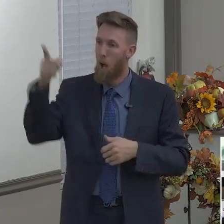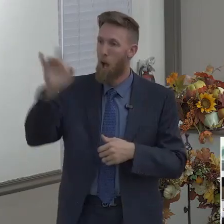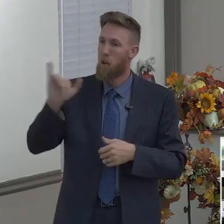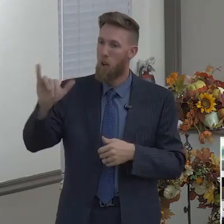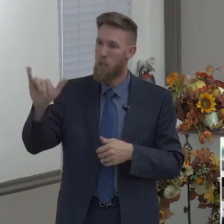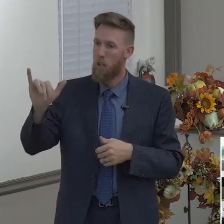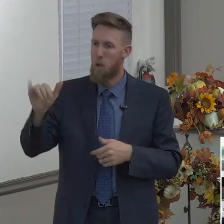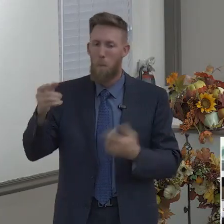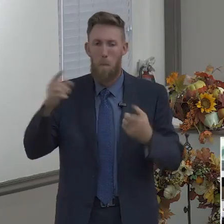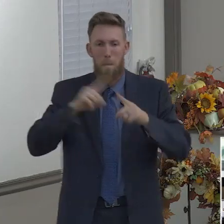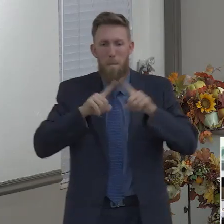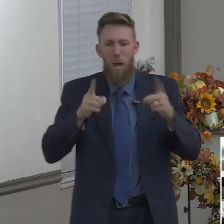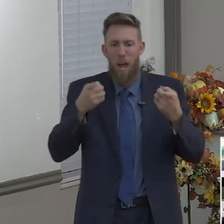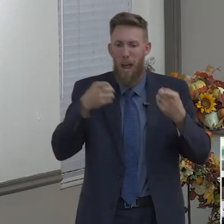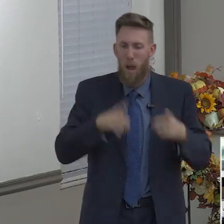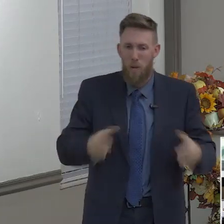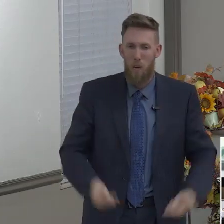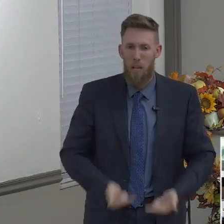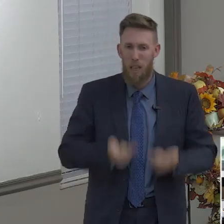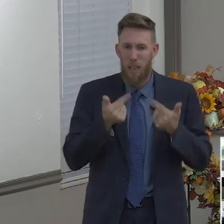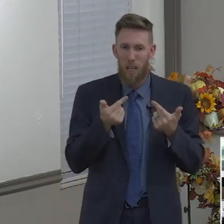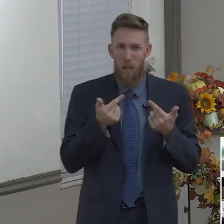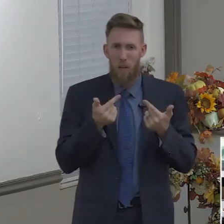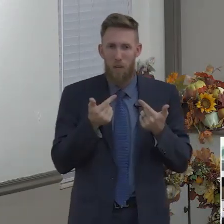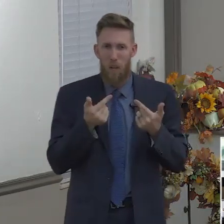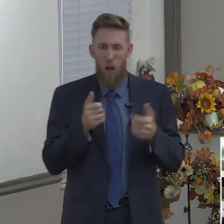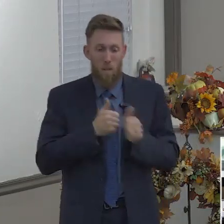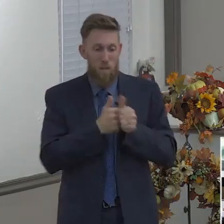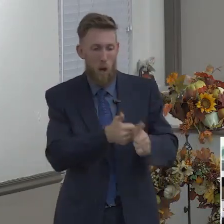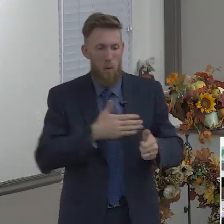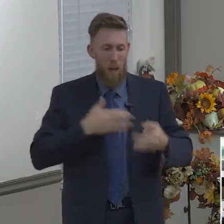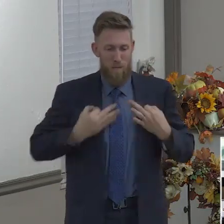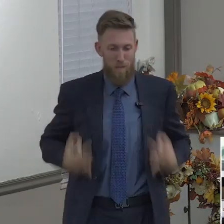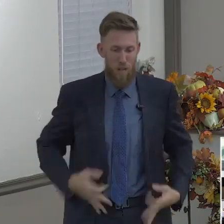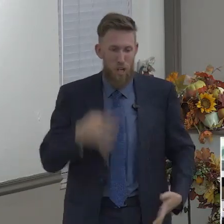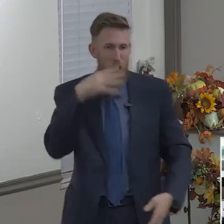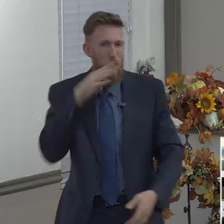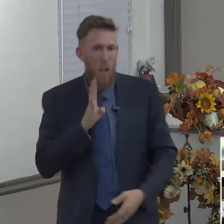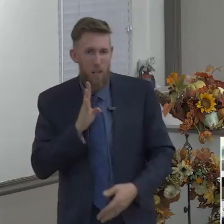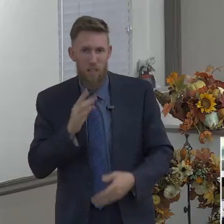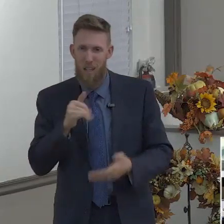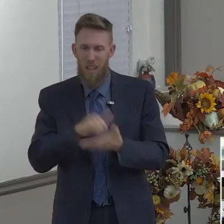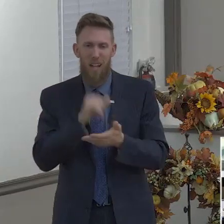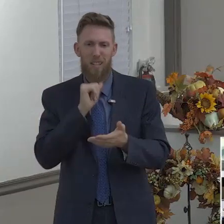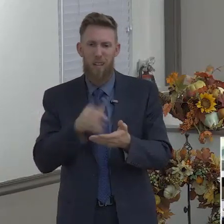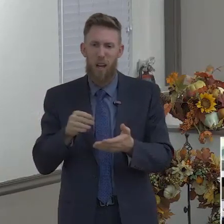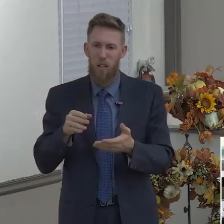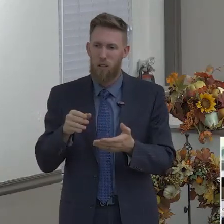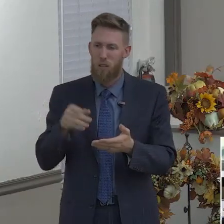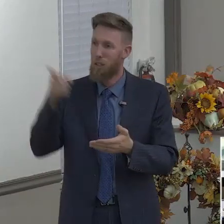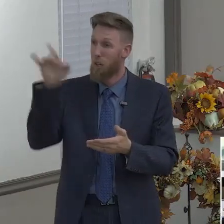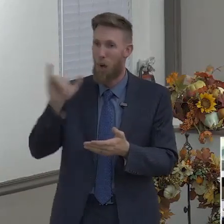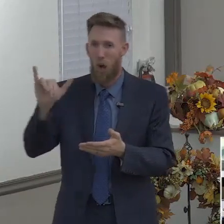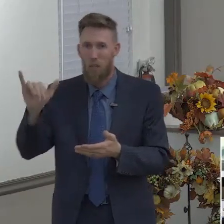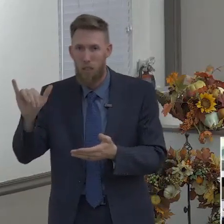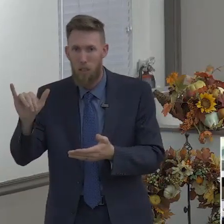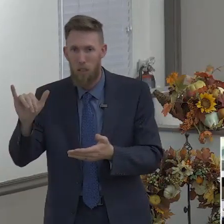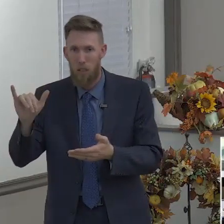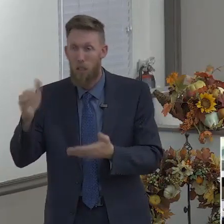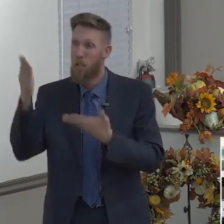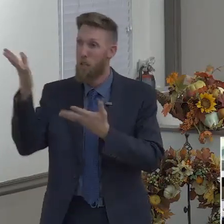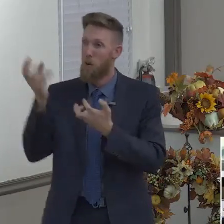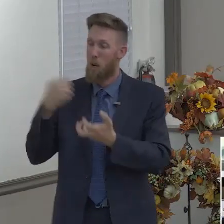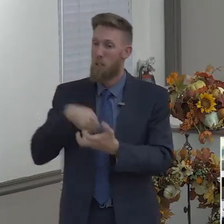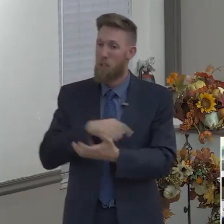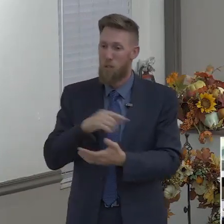life, we are not living a godly life. And God wants us to live godly. He wants us to follow Christ.